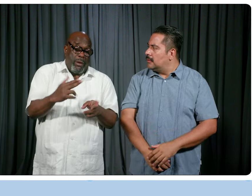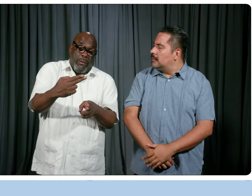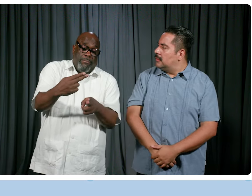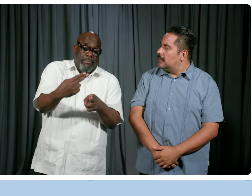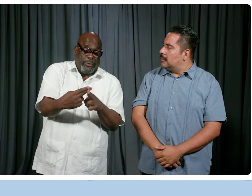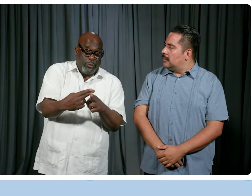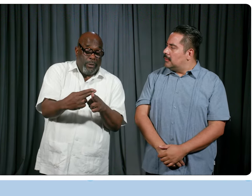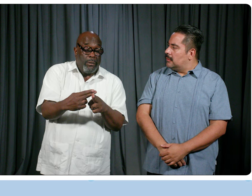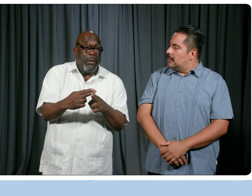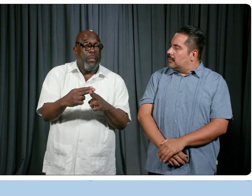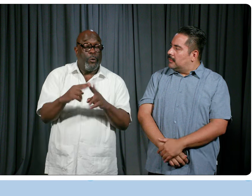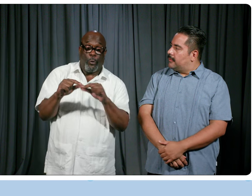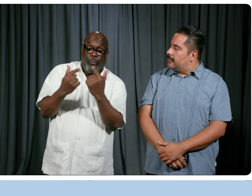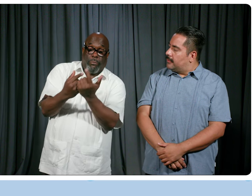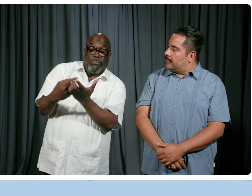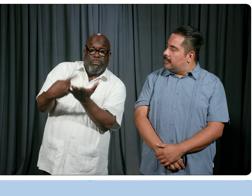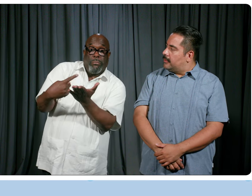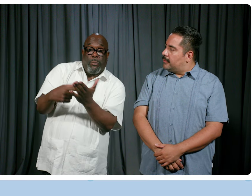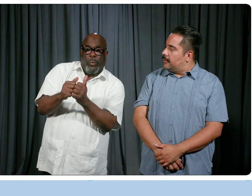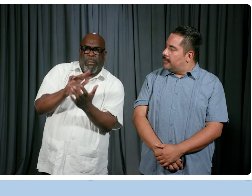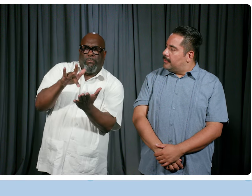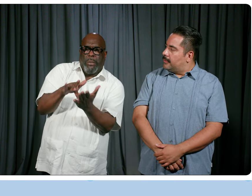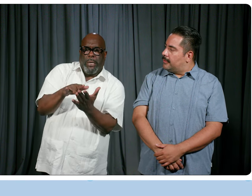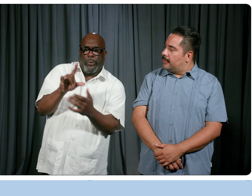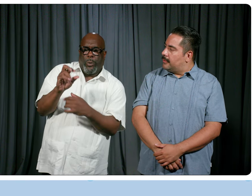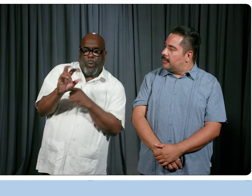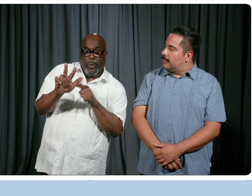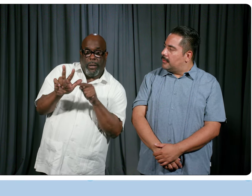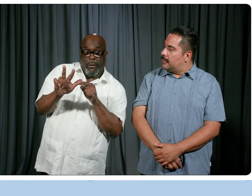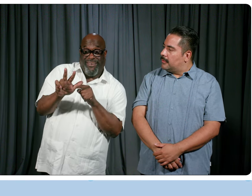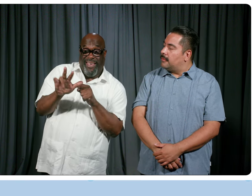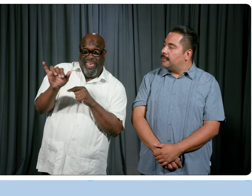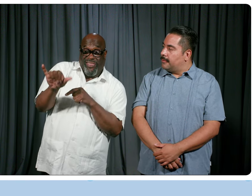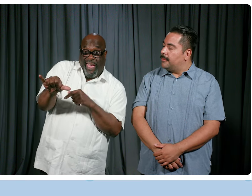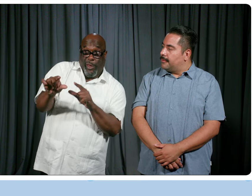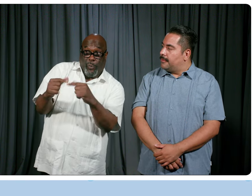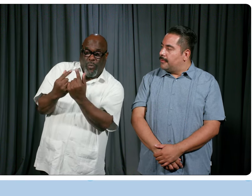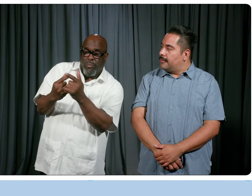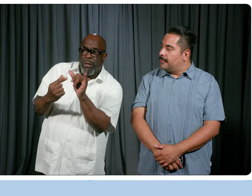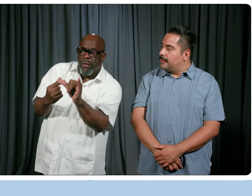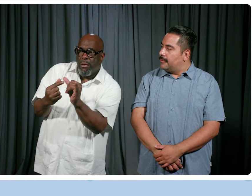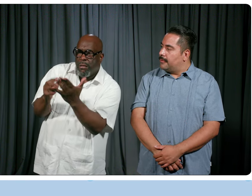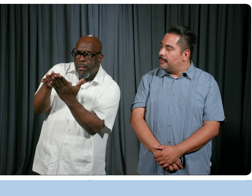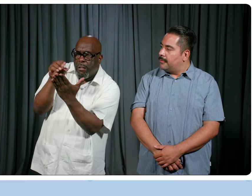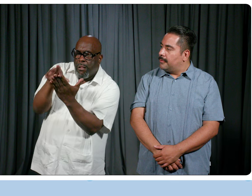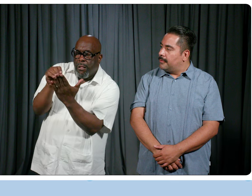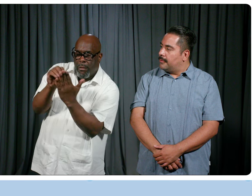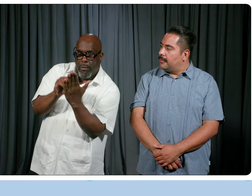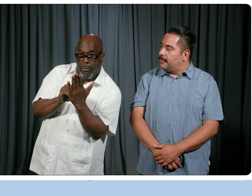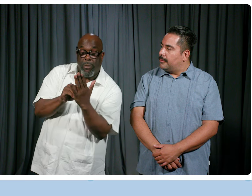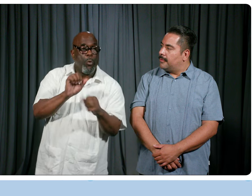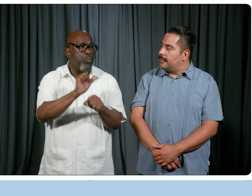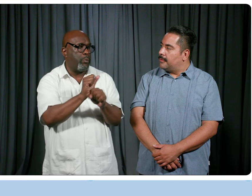Duckworth had convened a group back in mid-2023. I kind of used that group as kind of a base group, worked